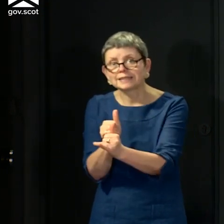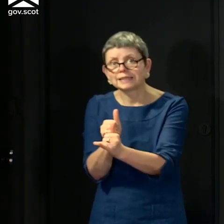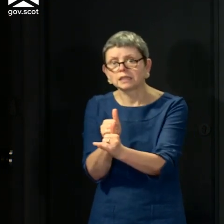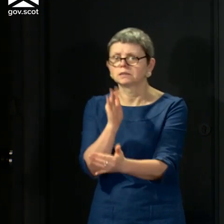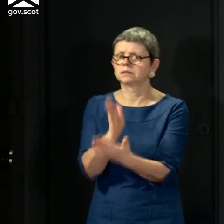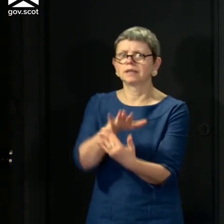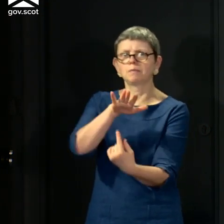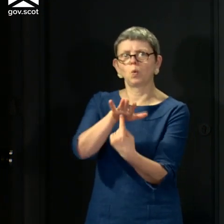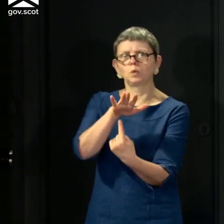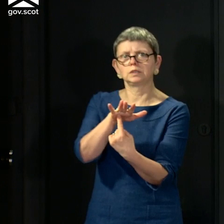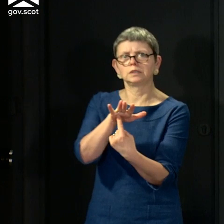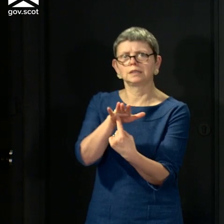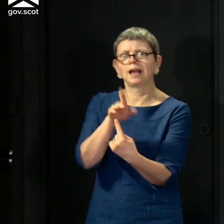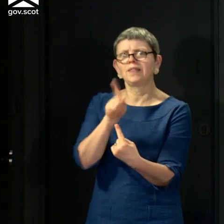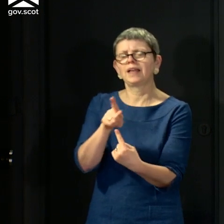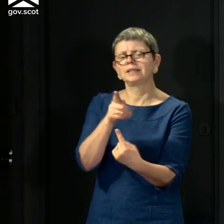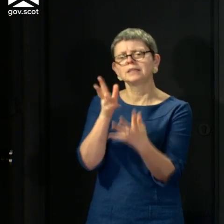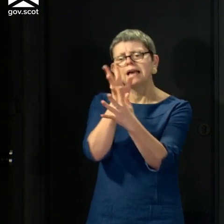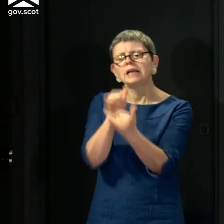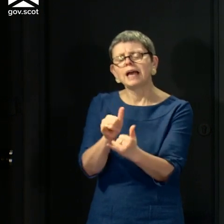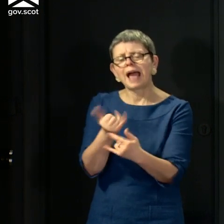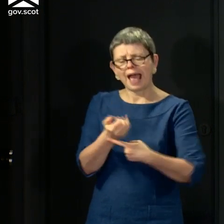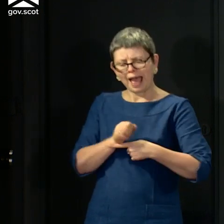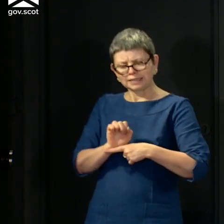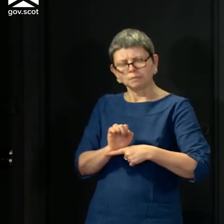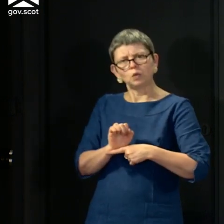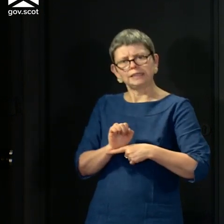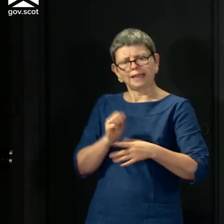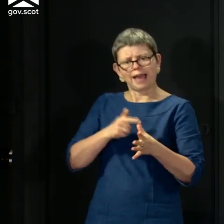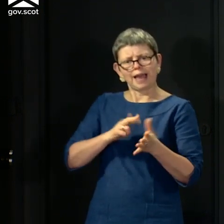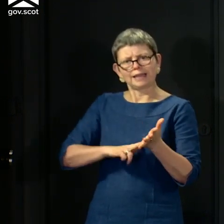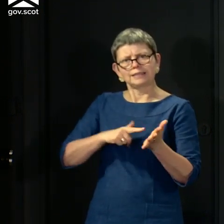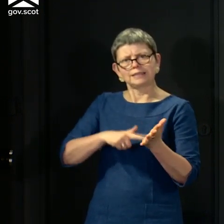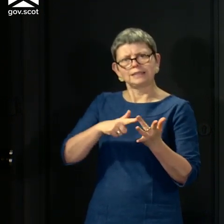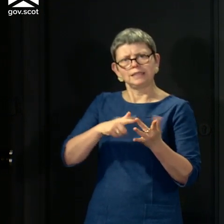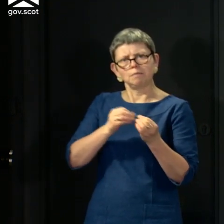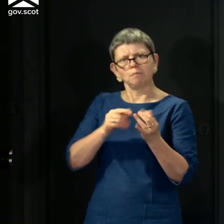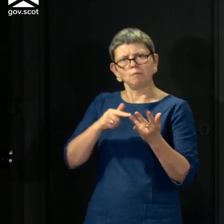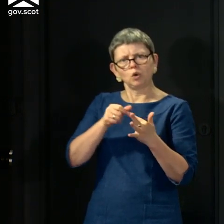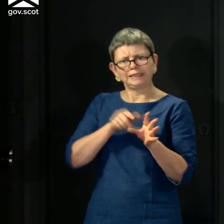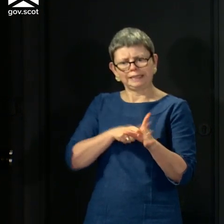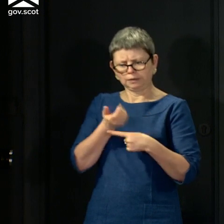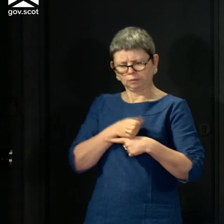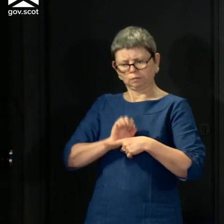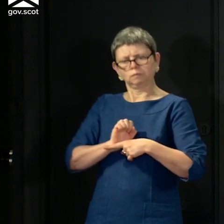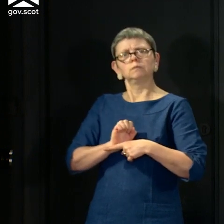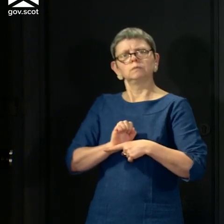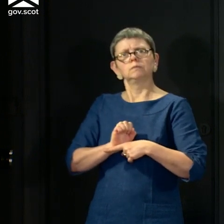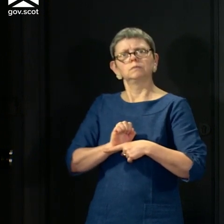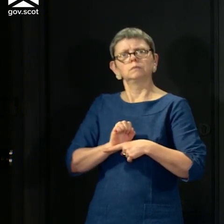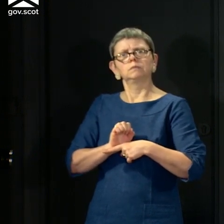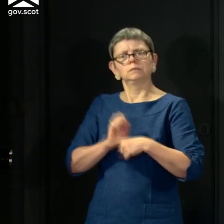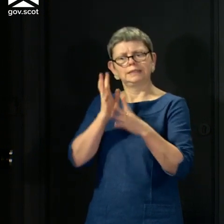important, and that is our use of antibody testing. Before that, though, I want to end by stressing this.